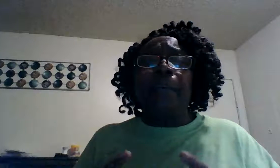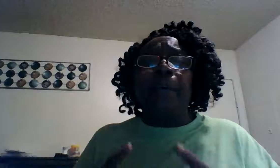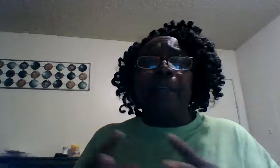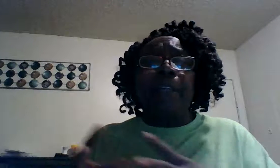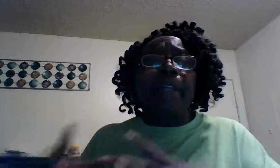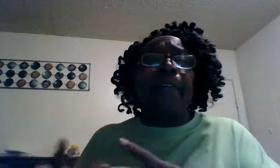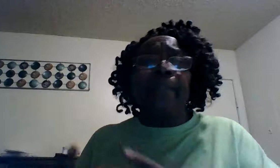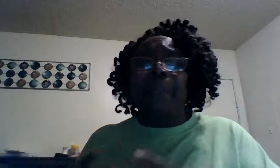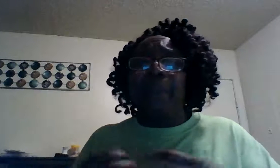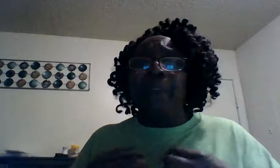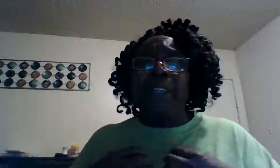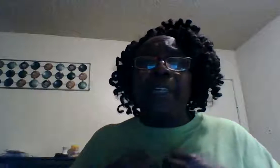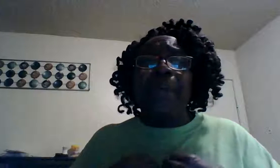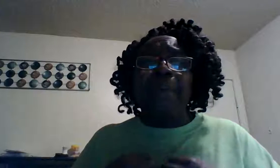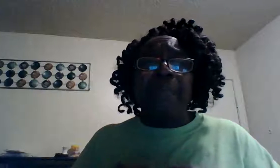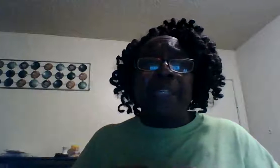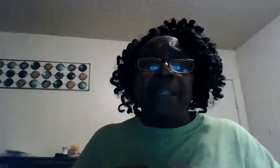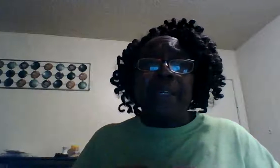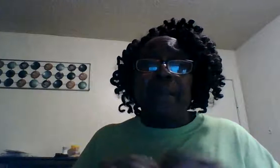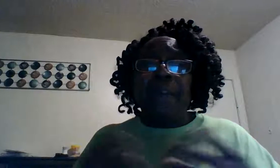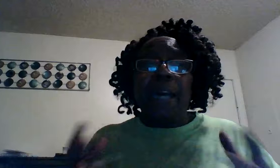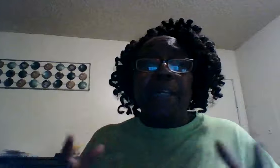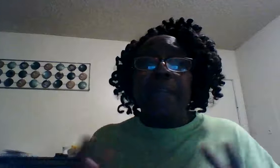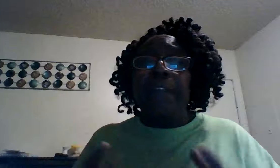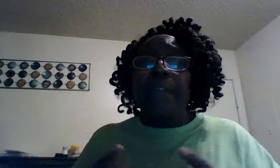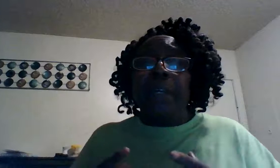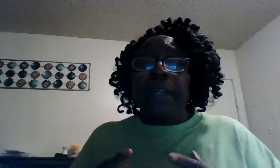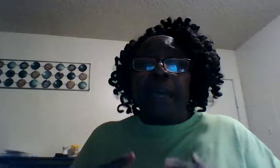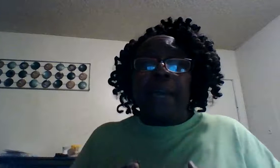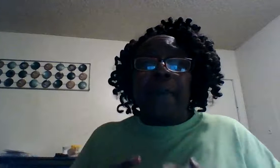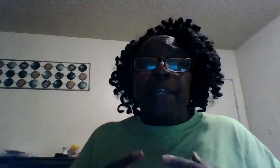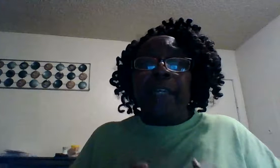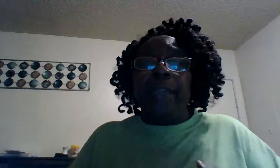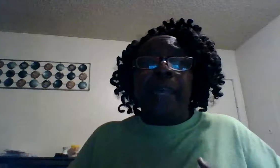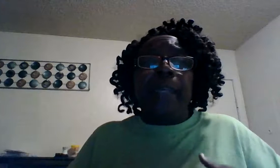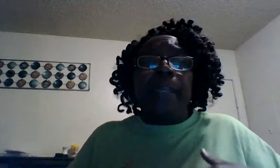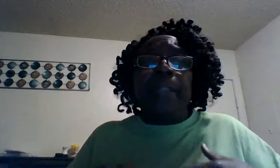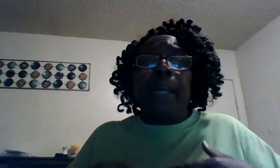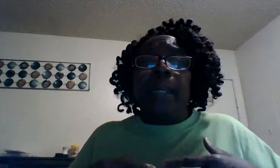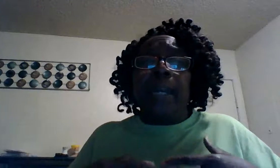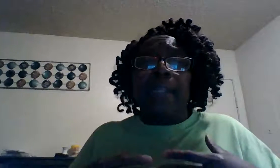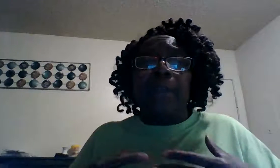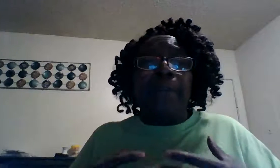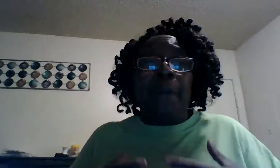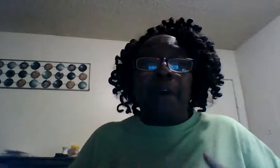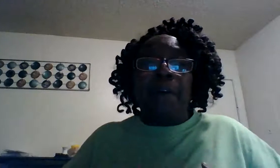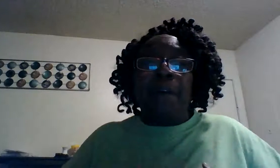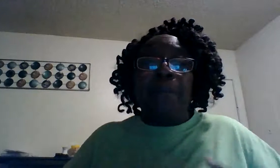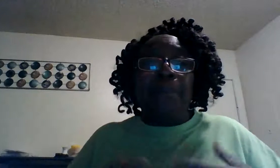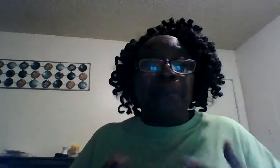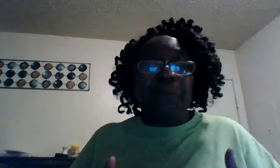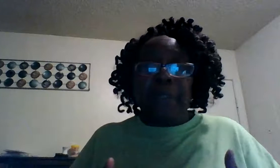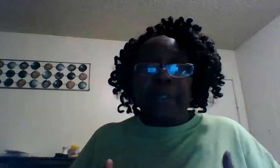Lord forgive them and forgive me if I even have anything that's not like you in my heart move it